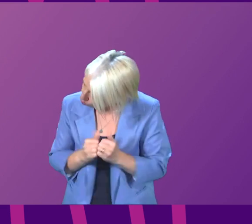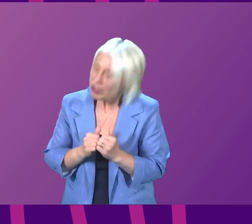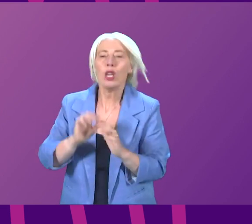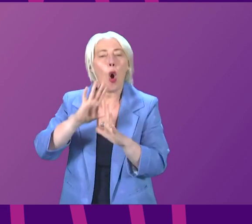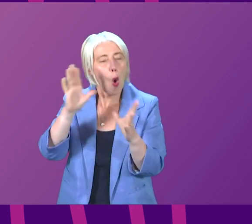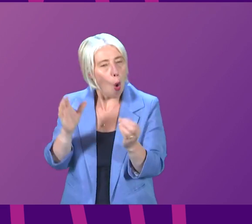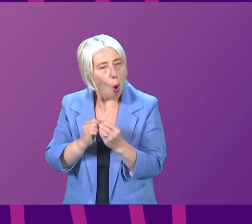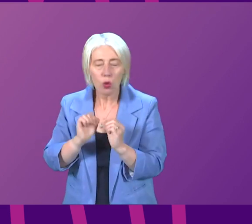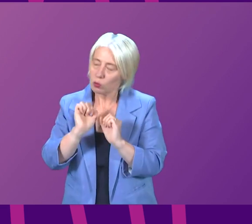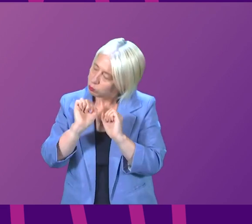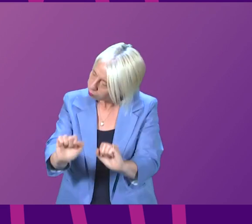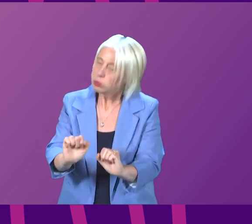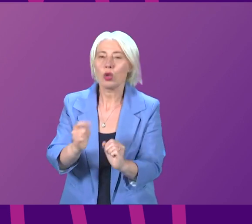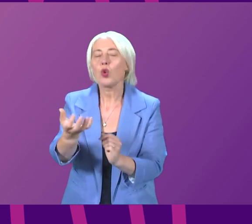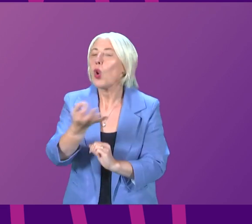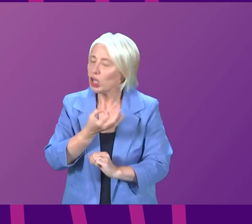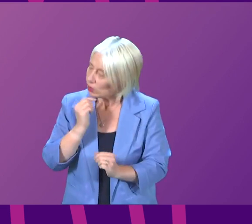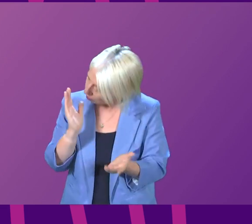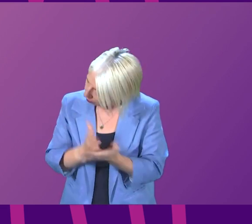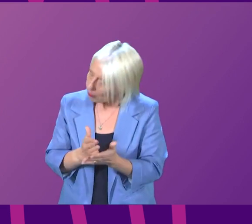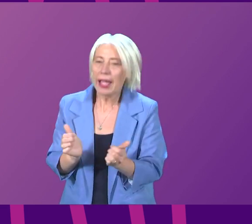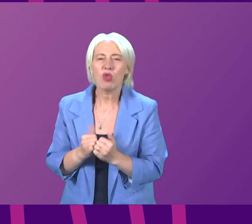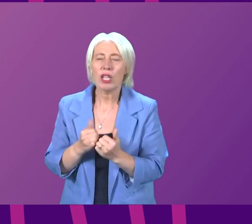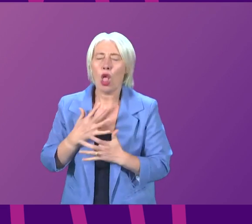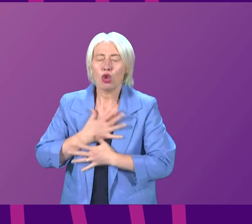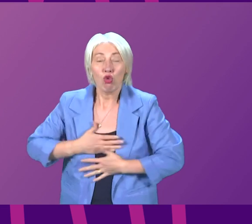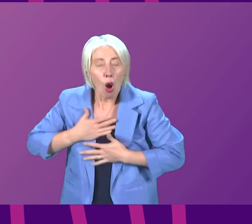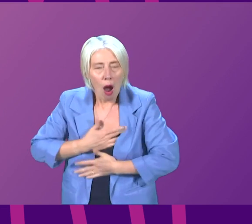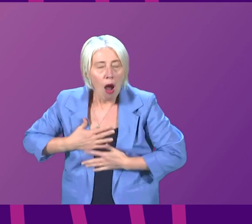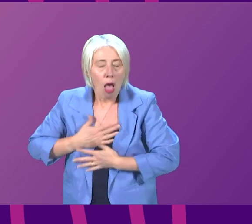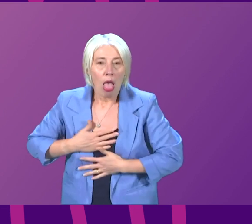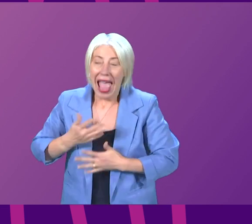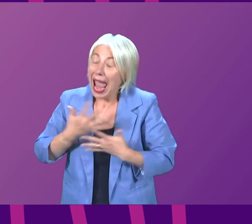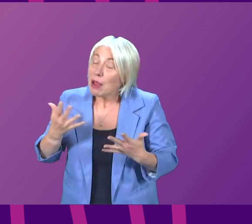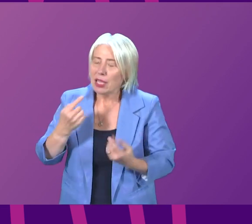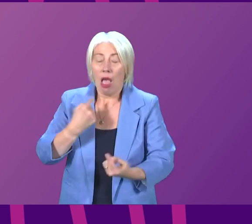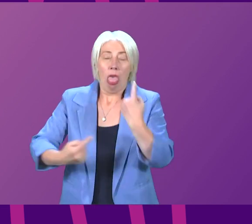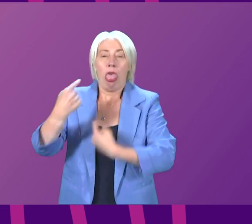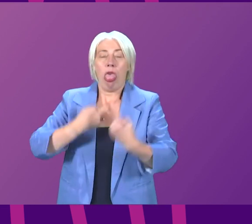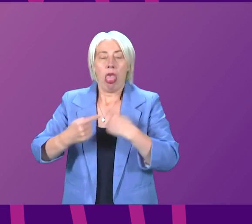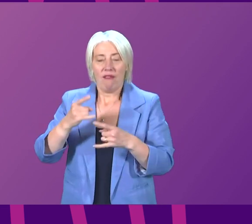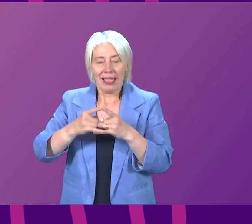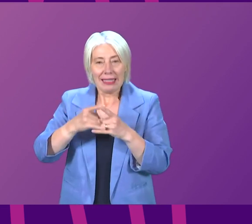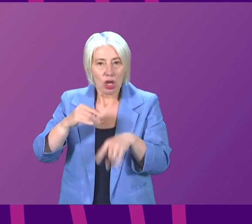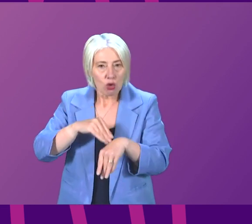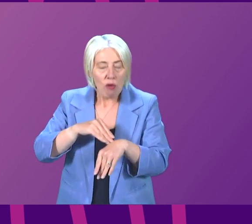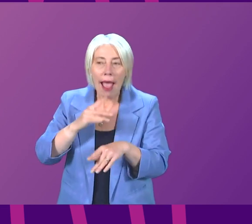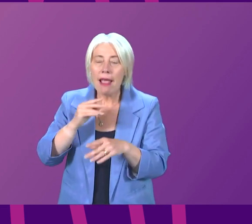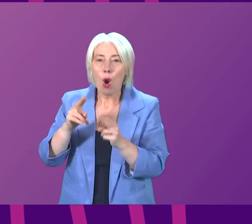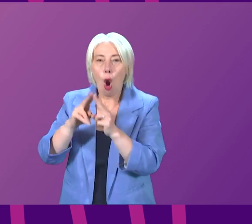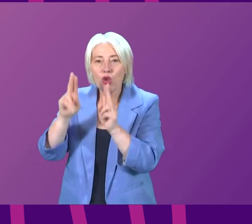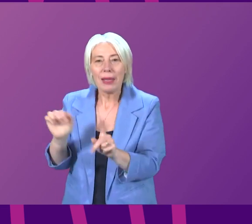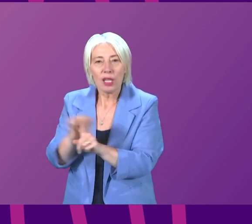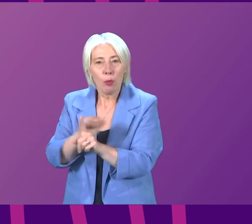with the sentiment of her question the trauma that anyone who is a victim of sexual crime or domestic abuse